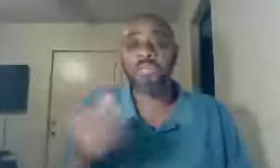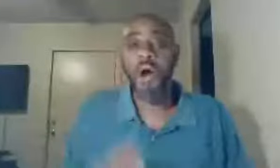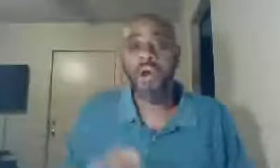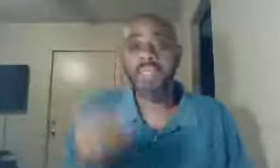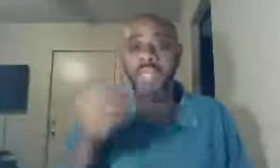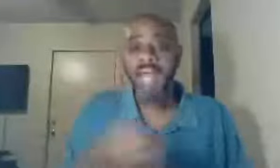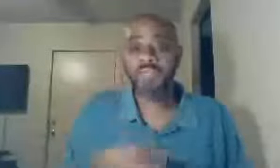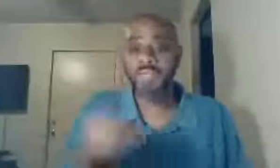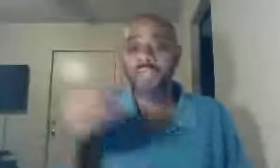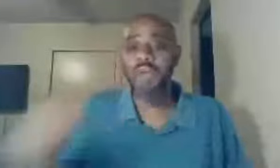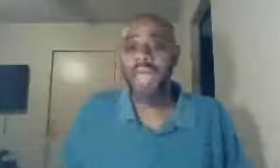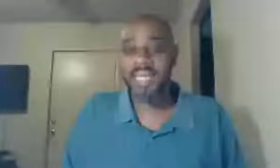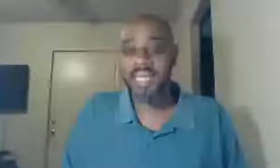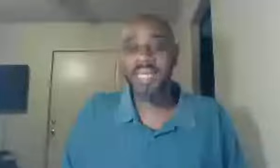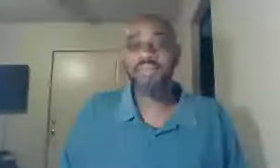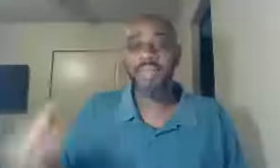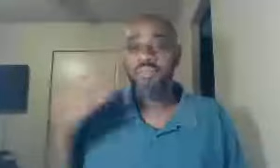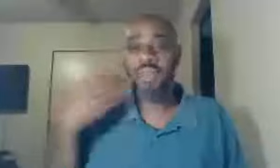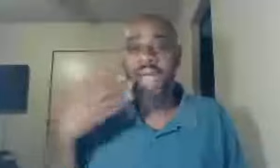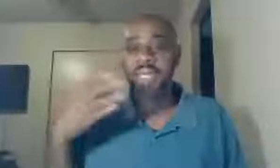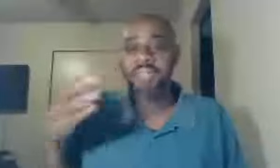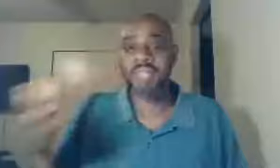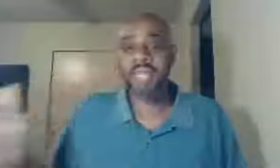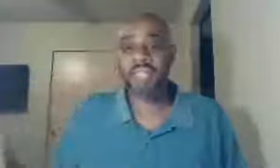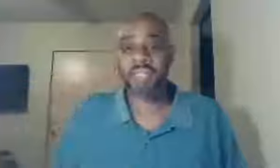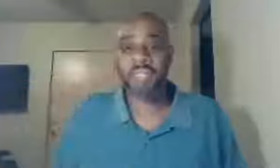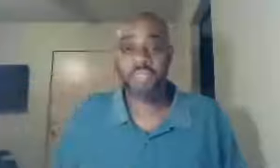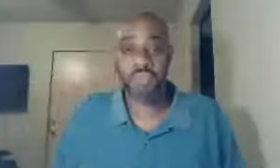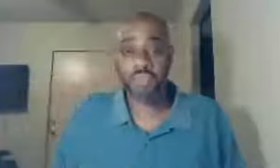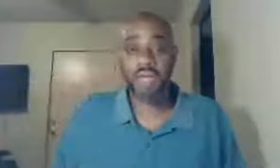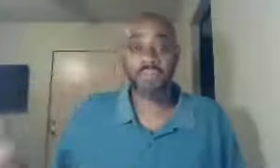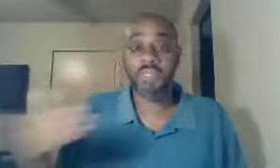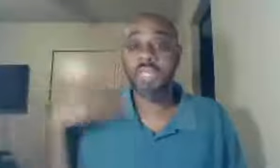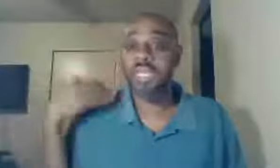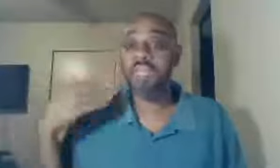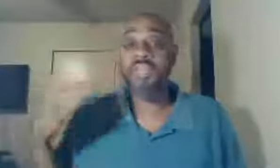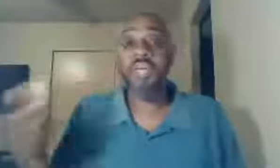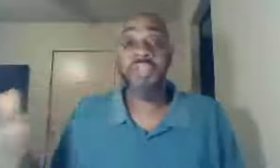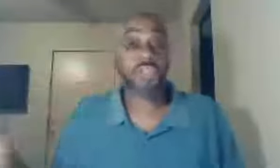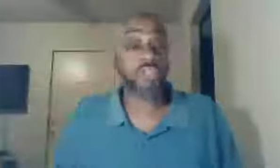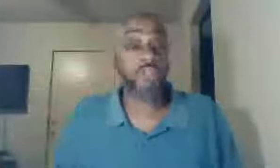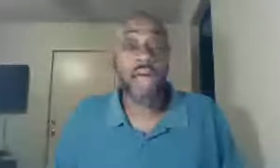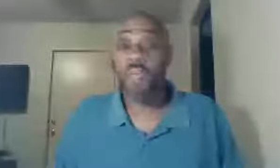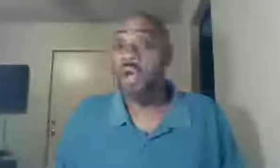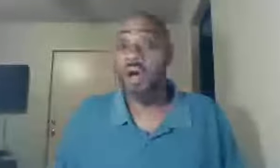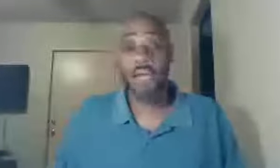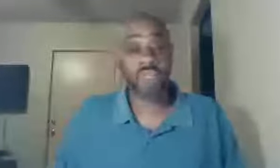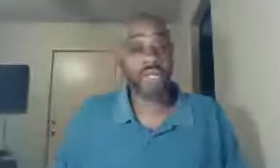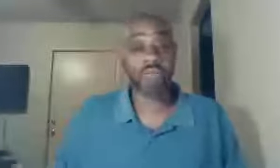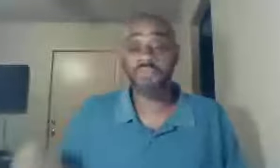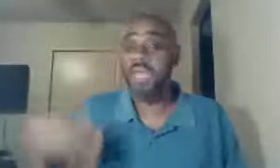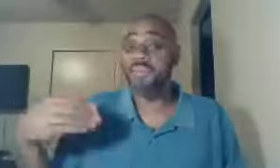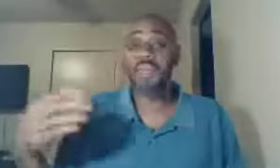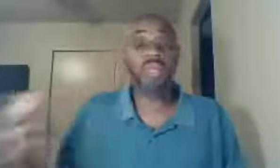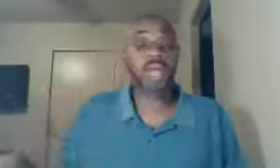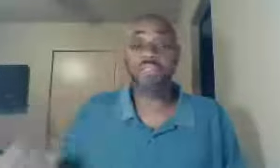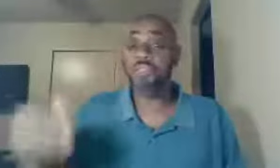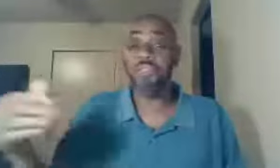Paul is actually, writing, he's writing, and saying, look, this is what you have to believe, this is why we all, have to come to faith, not Jew,